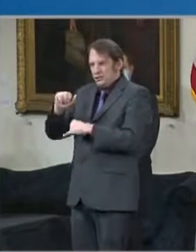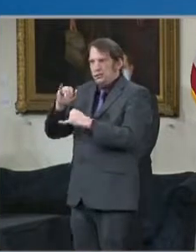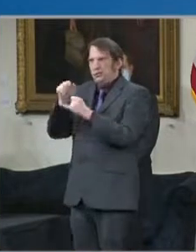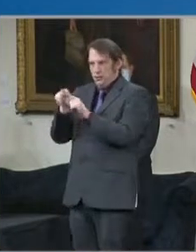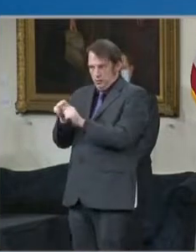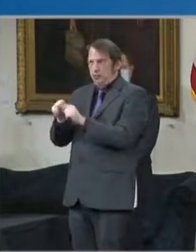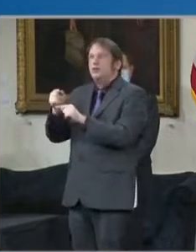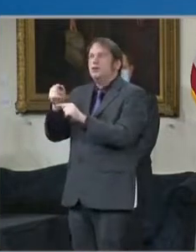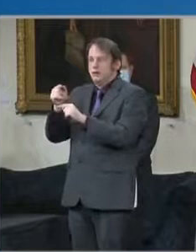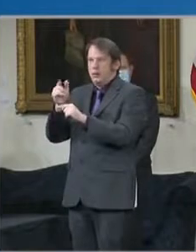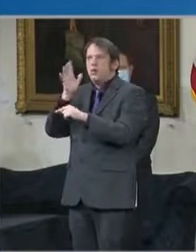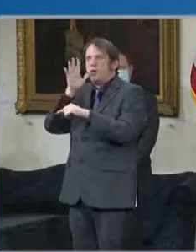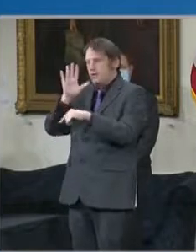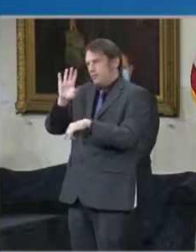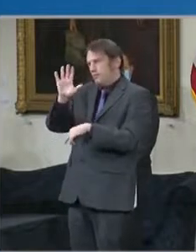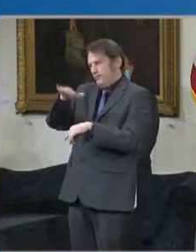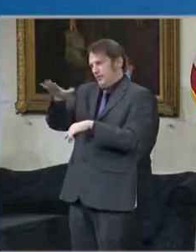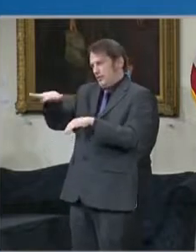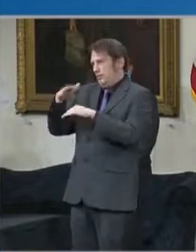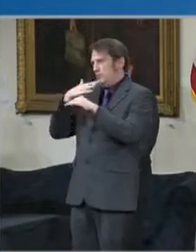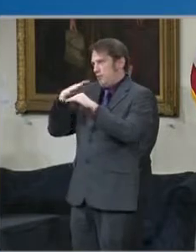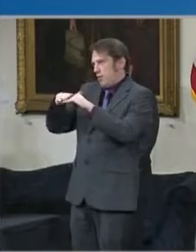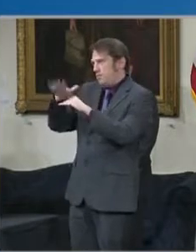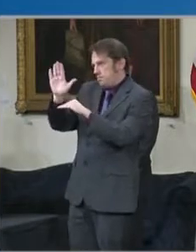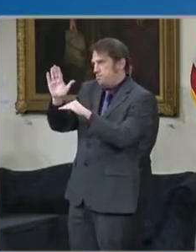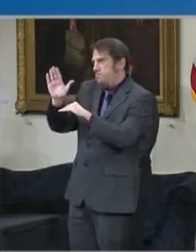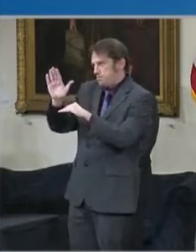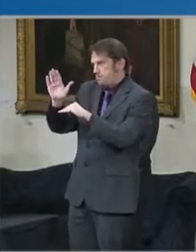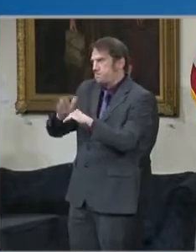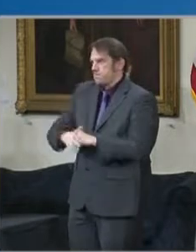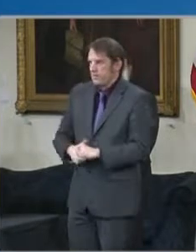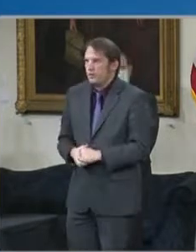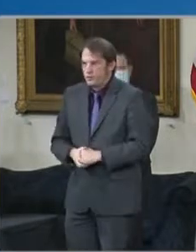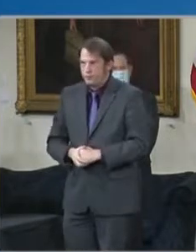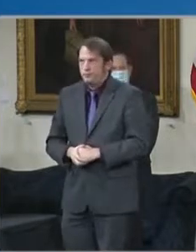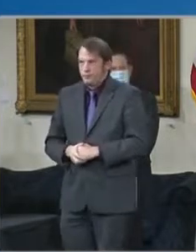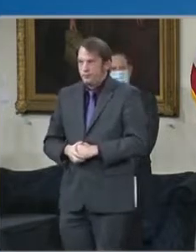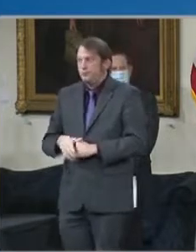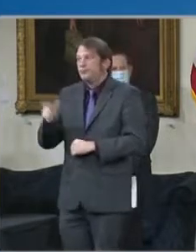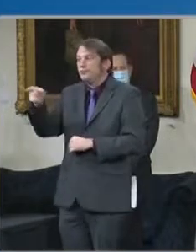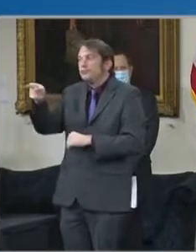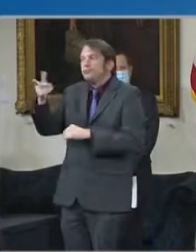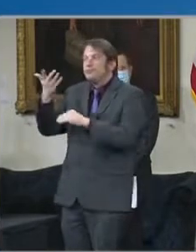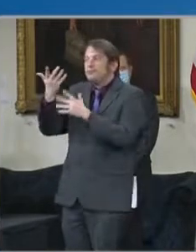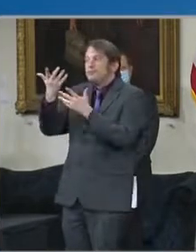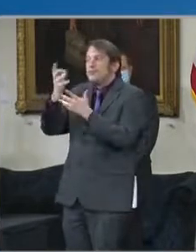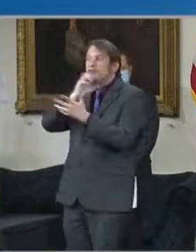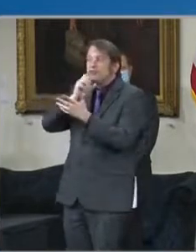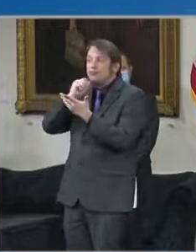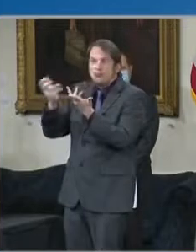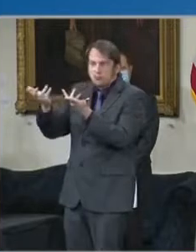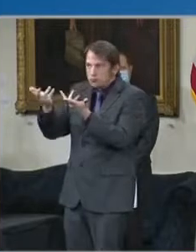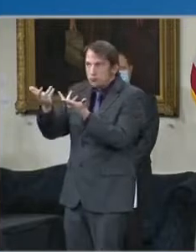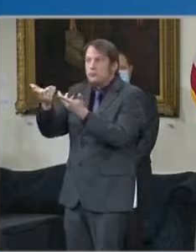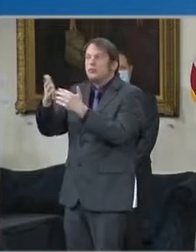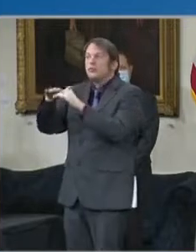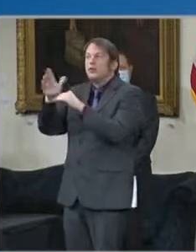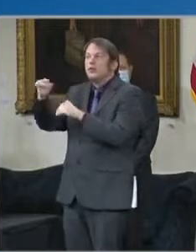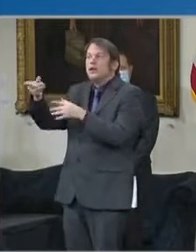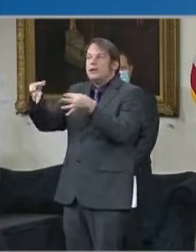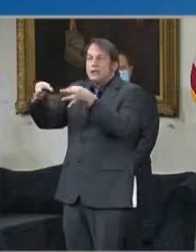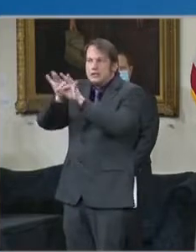as well as all essential workers of any age in critical industries, including food services,